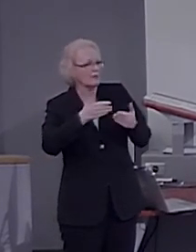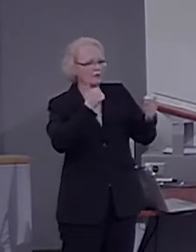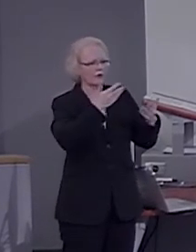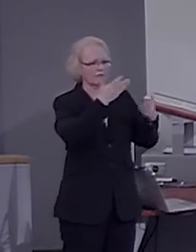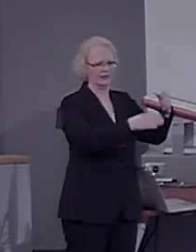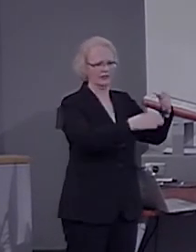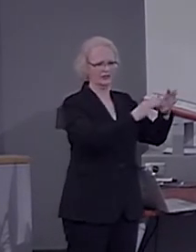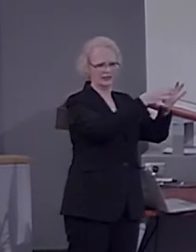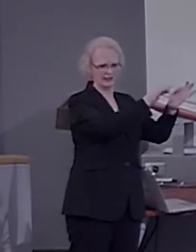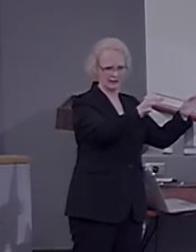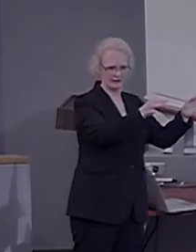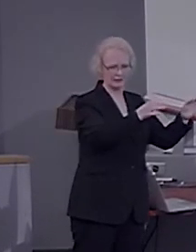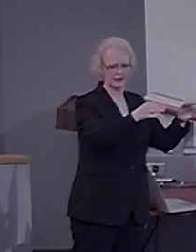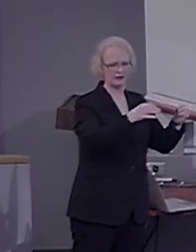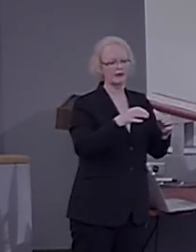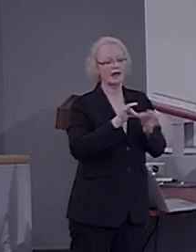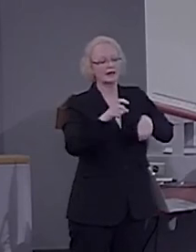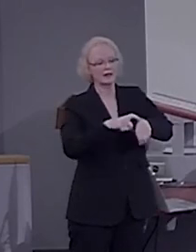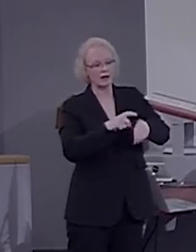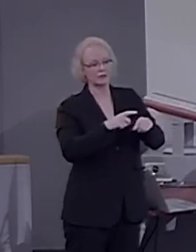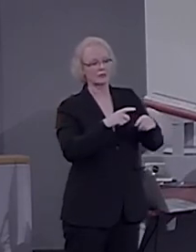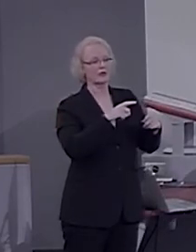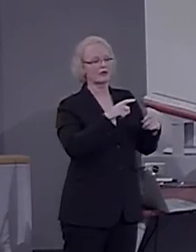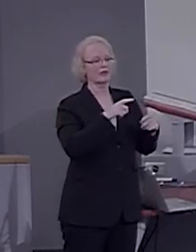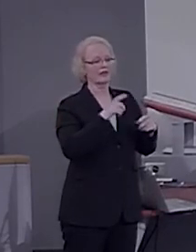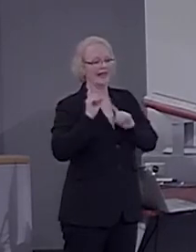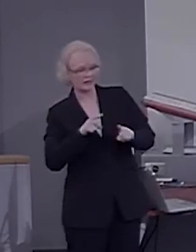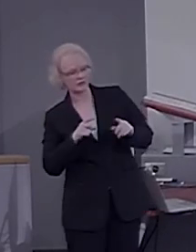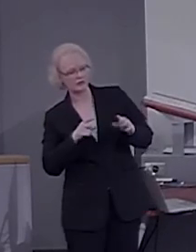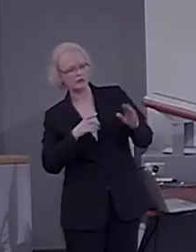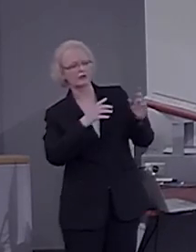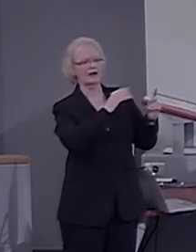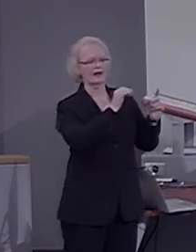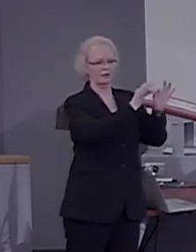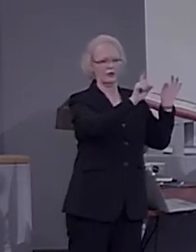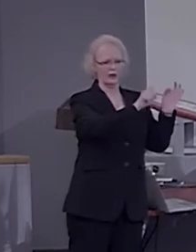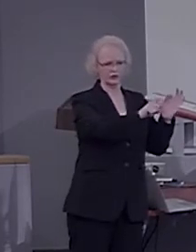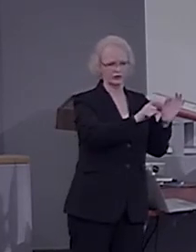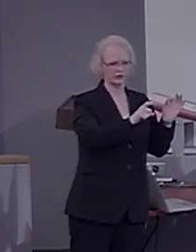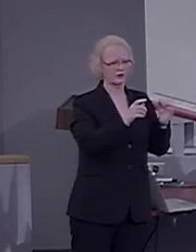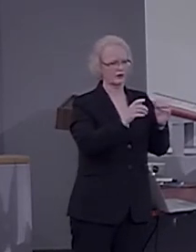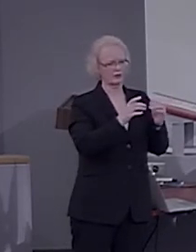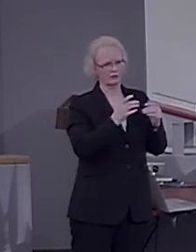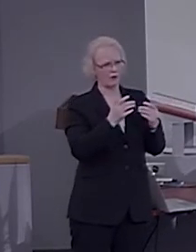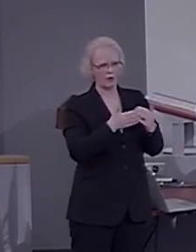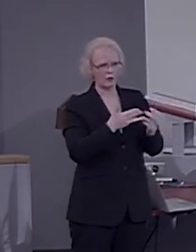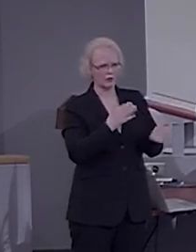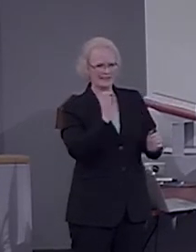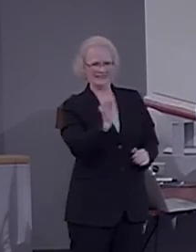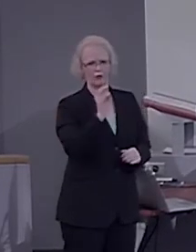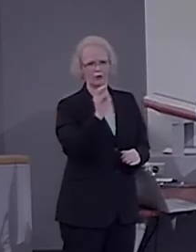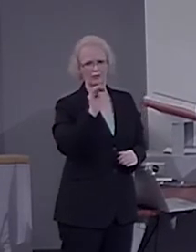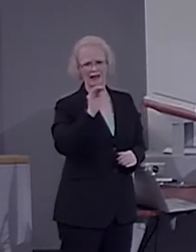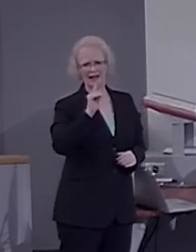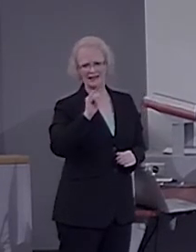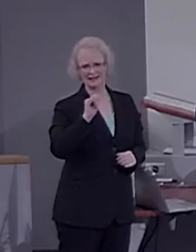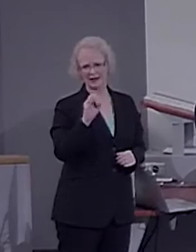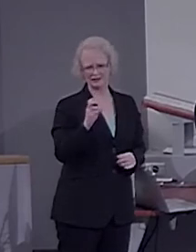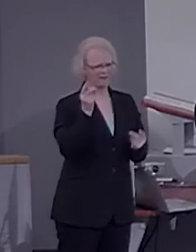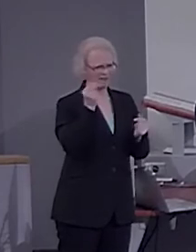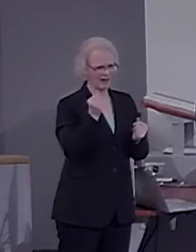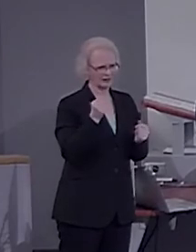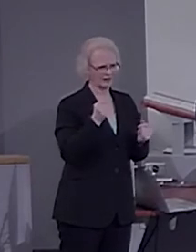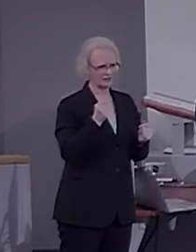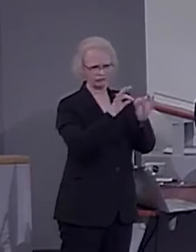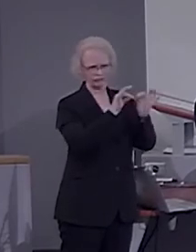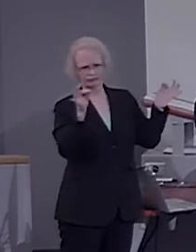answer and the end of their question has been shown to be almost about zero milliseconds. Very fast. So, what